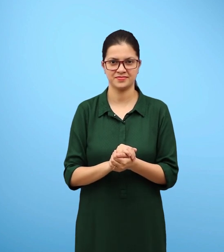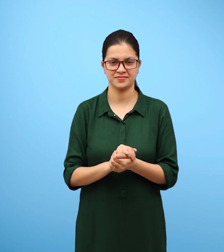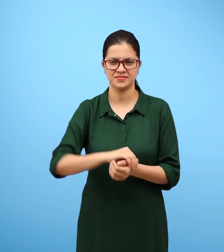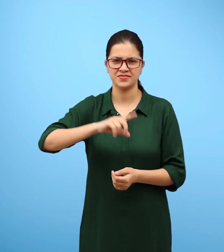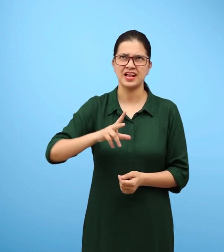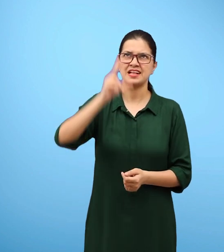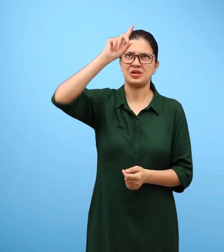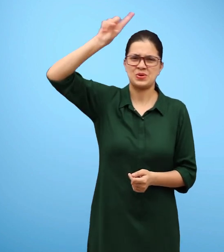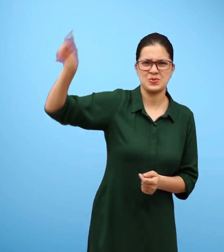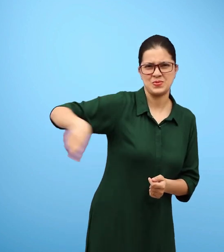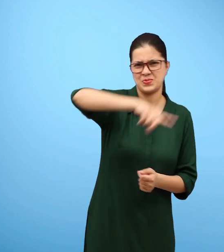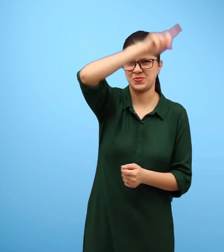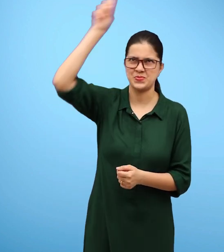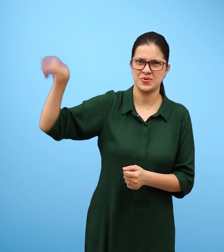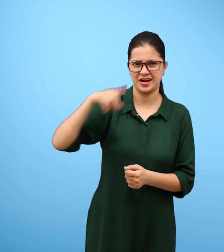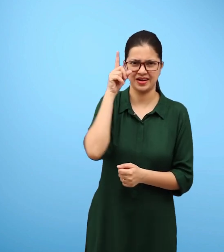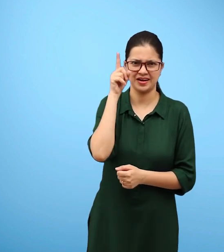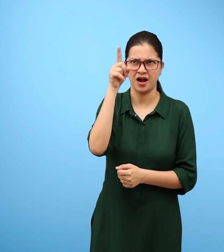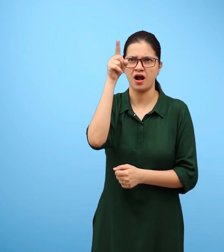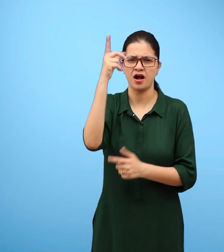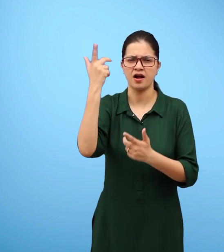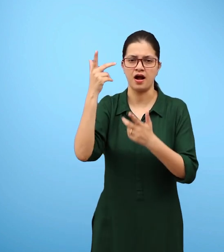Figure 15.12 shows a windmill.